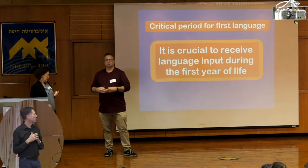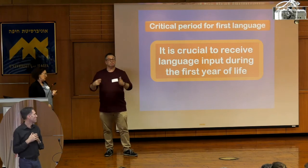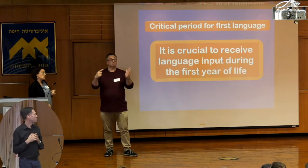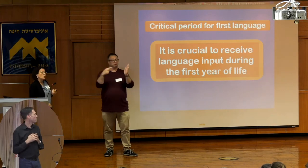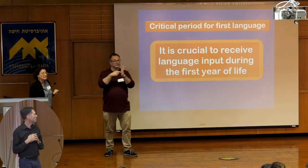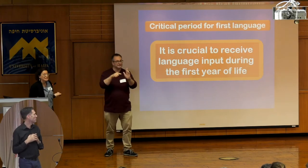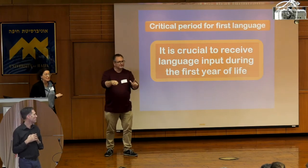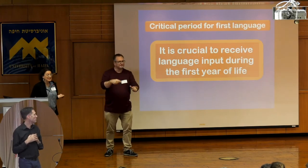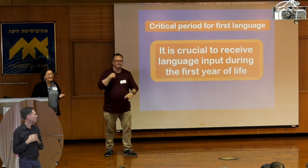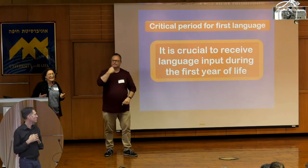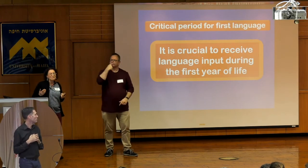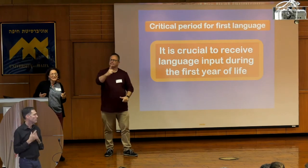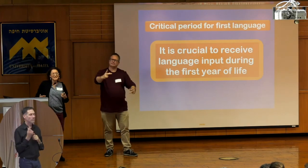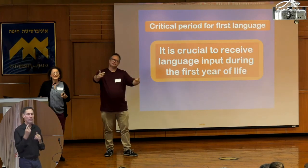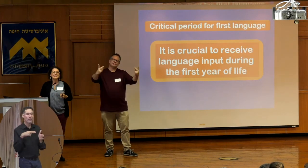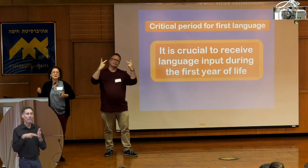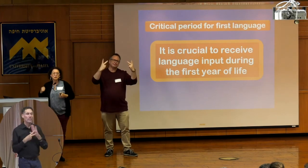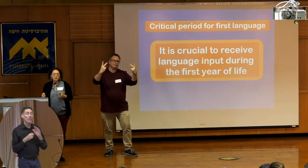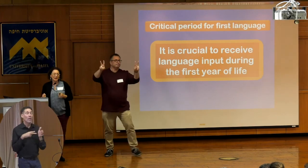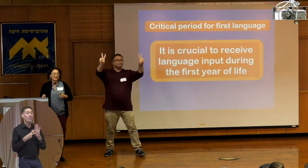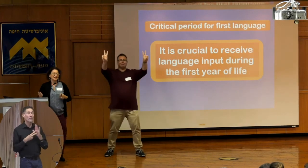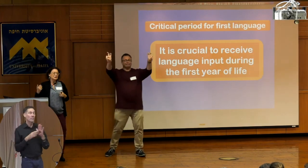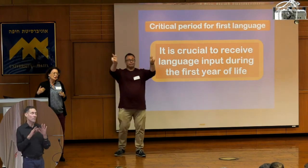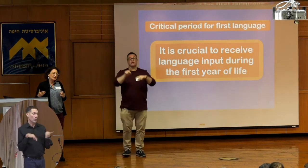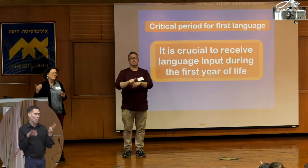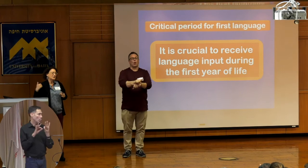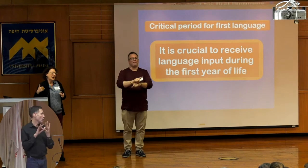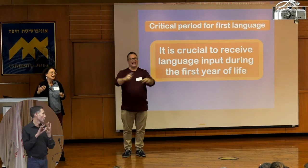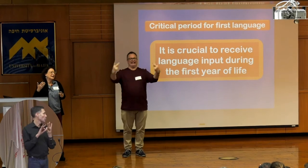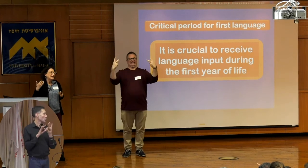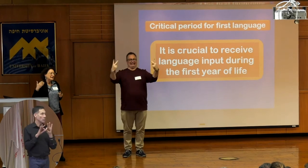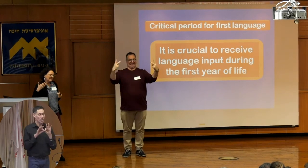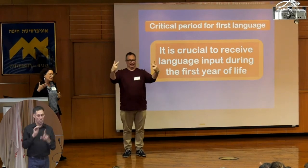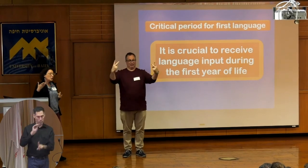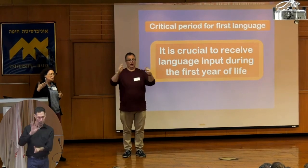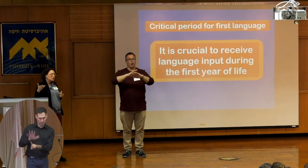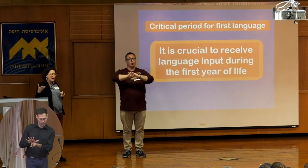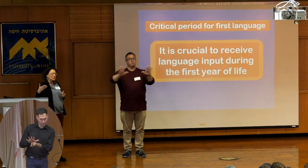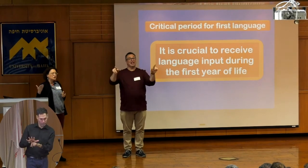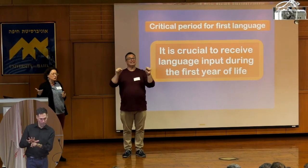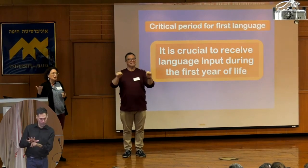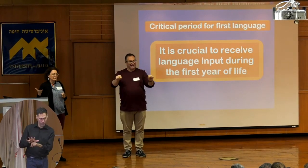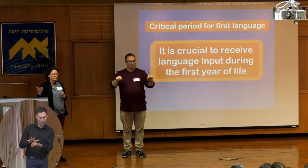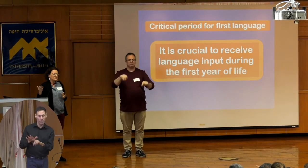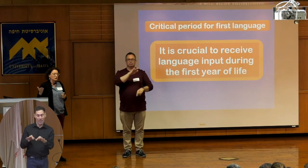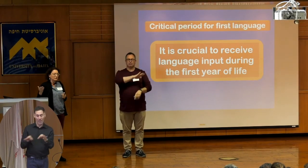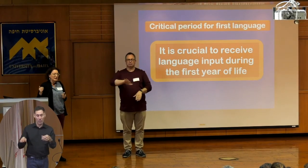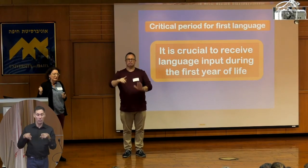So what does it mean? It means that it is crucial to give a child exposure to language during the first year of life.